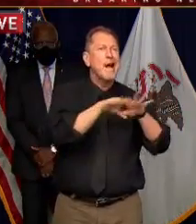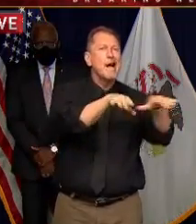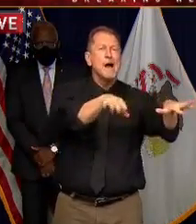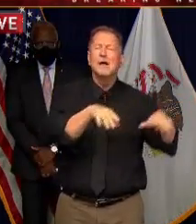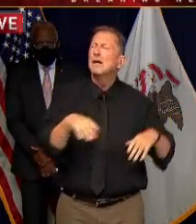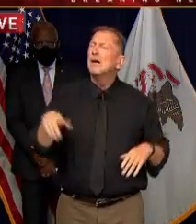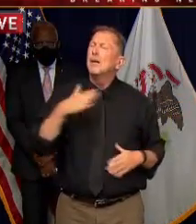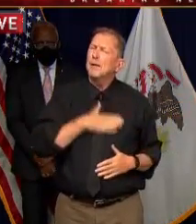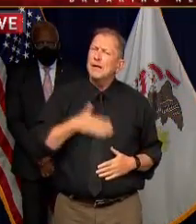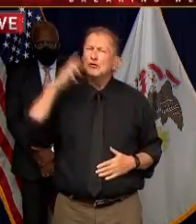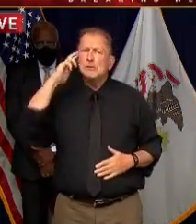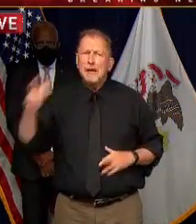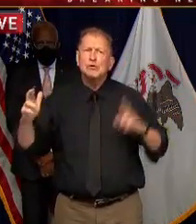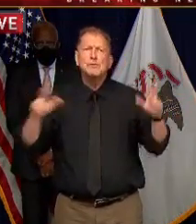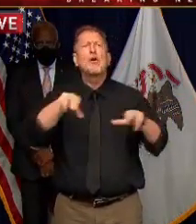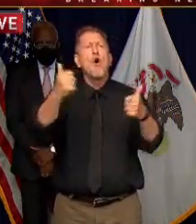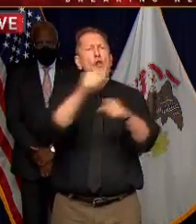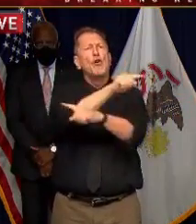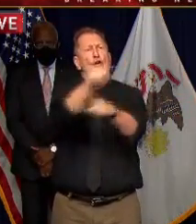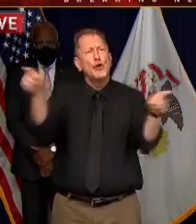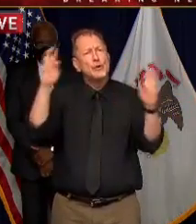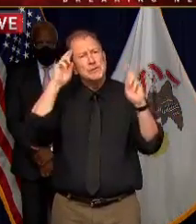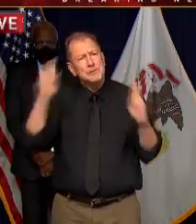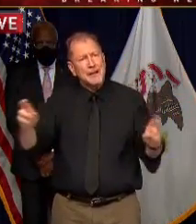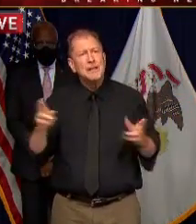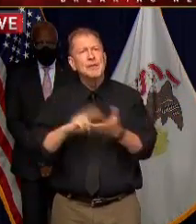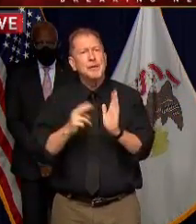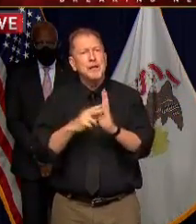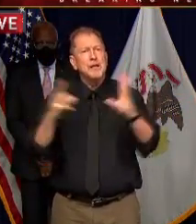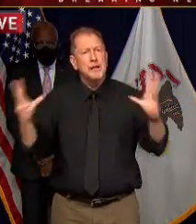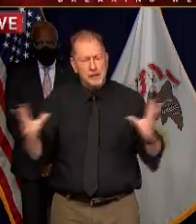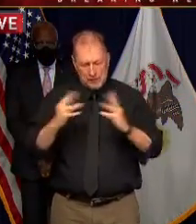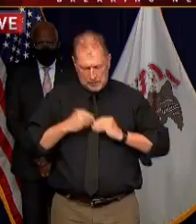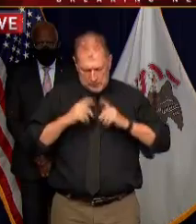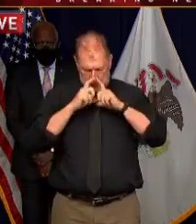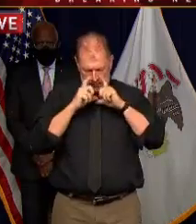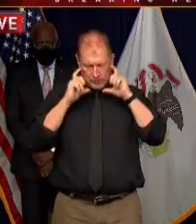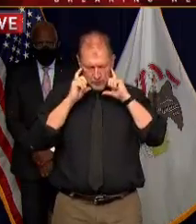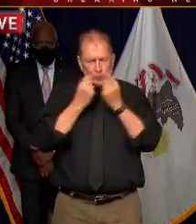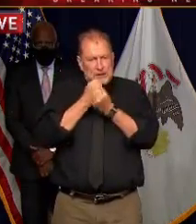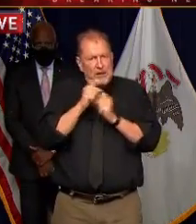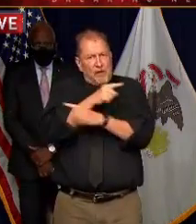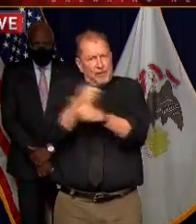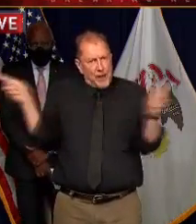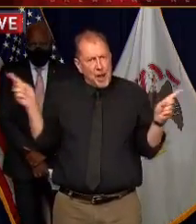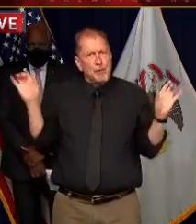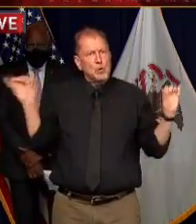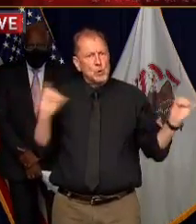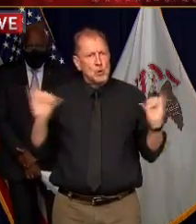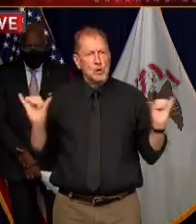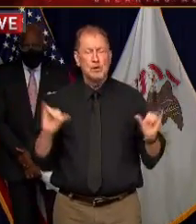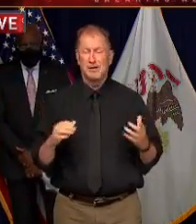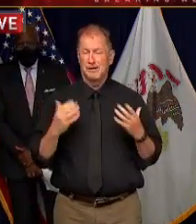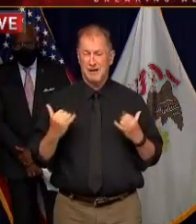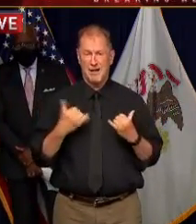and let's think of the people that we can save today we are reporting almost